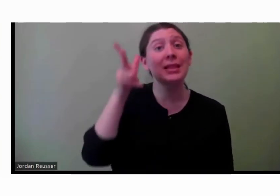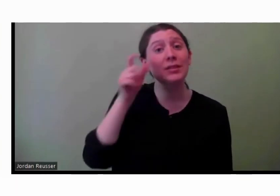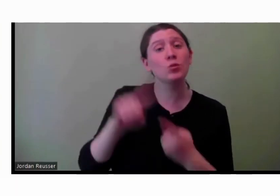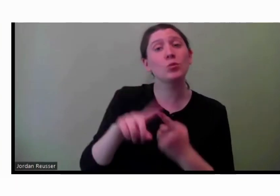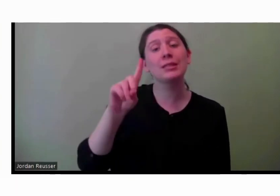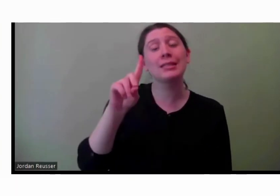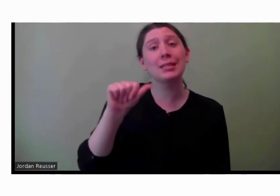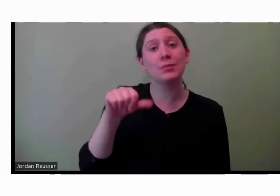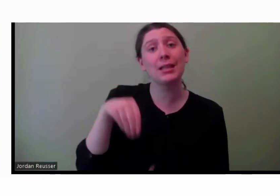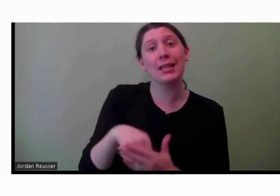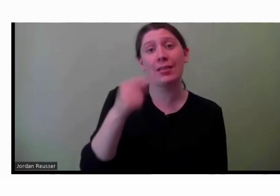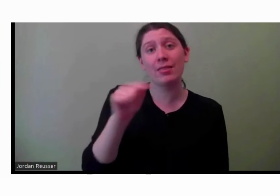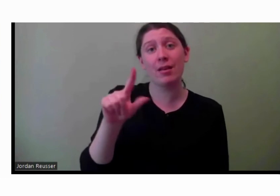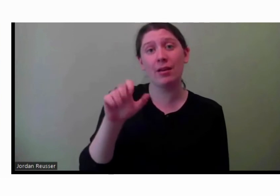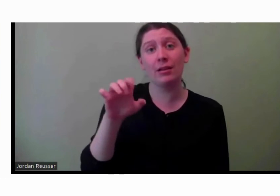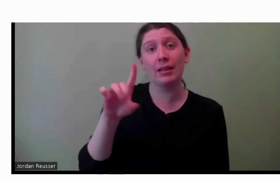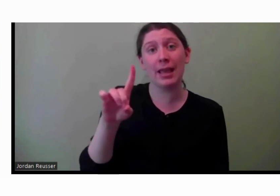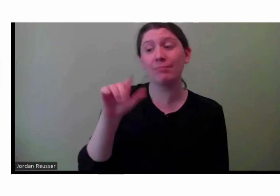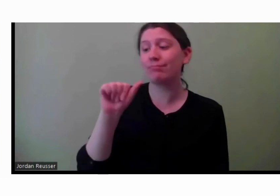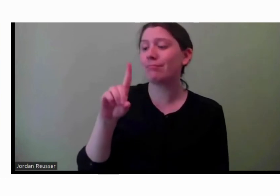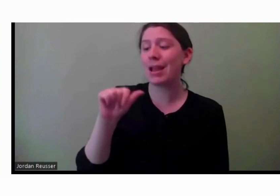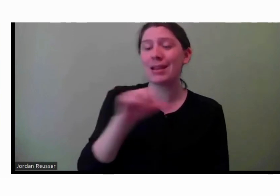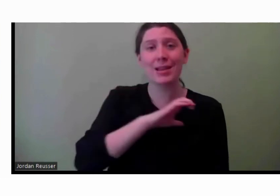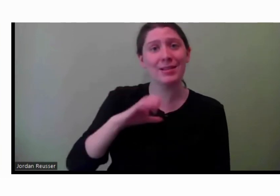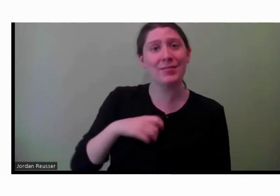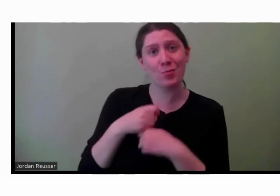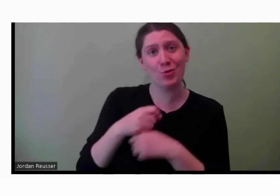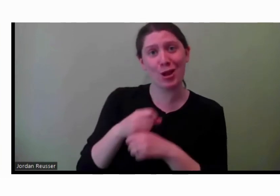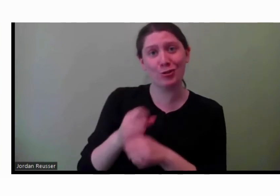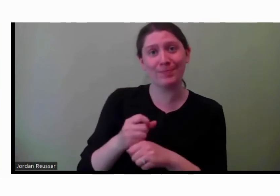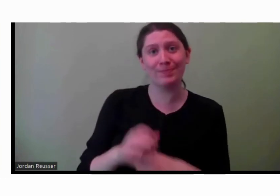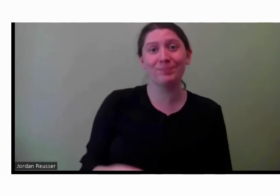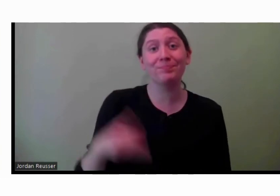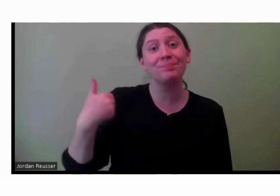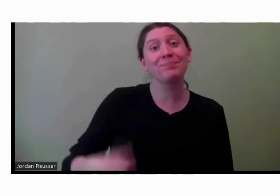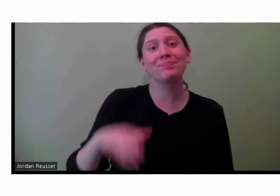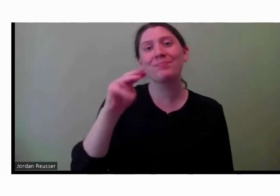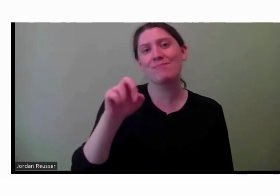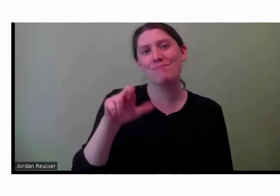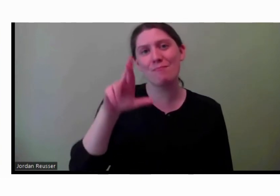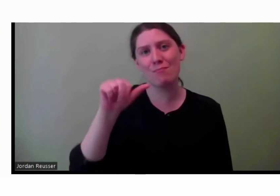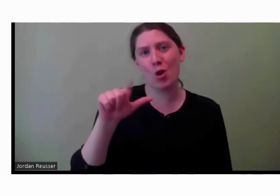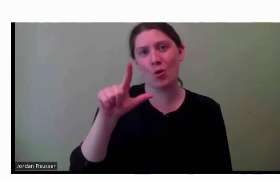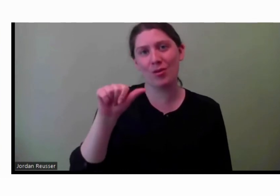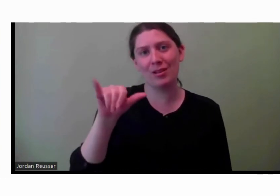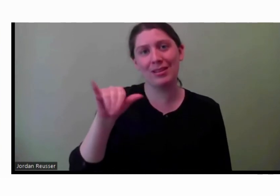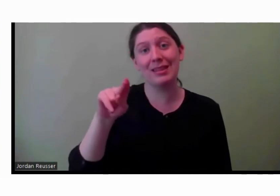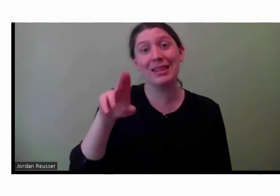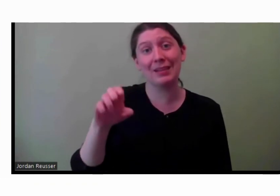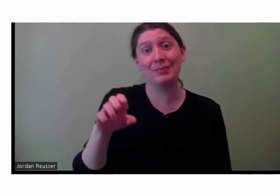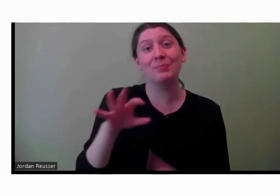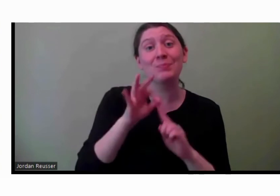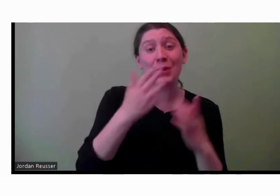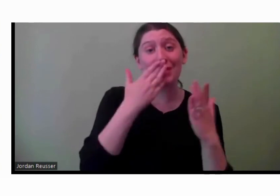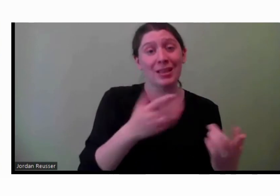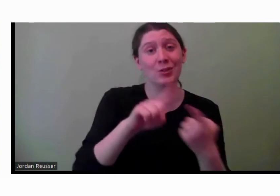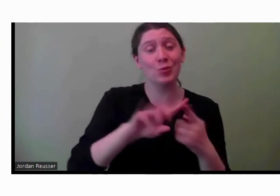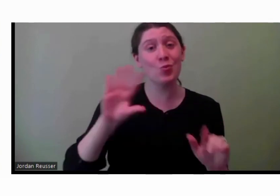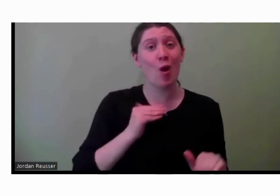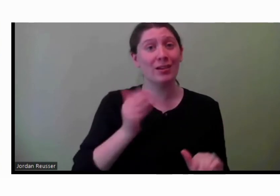Land, an ADA Cleveland production. I'm your host, Mara Lane. Special thanks to our guest, Jen Knott of RectiConnect.